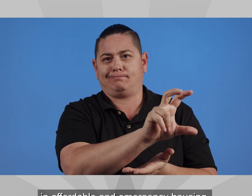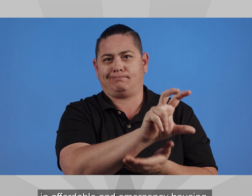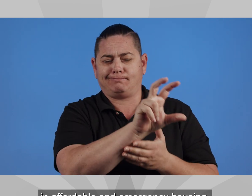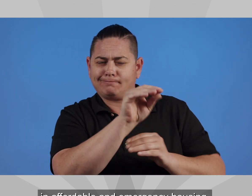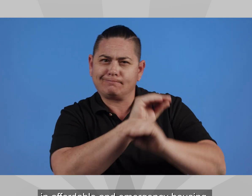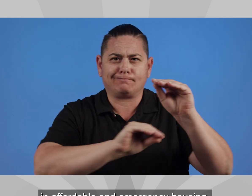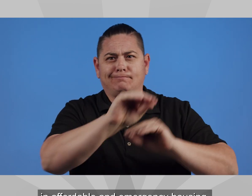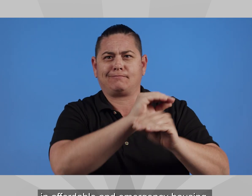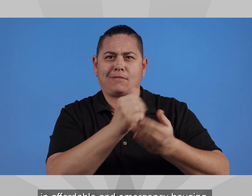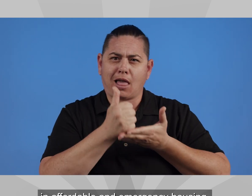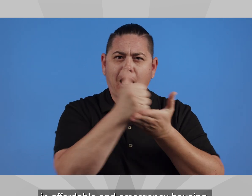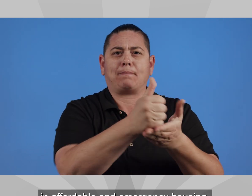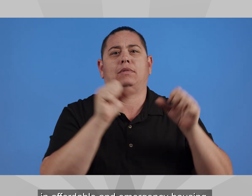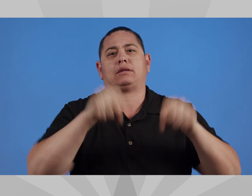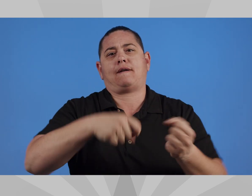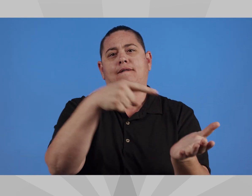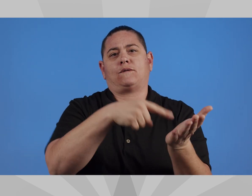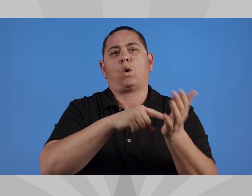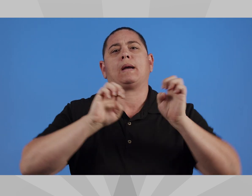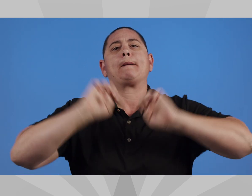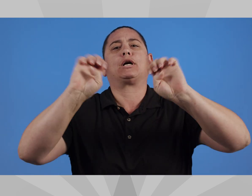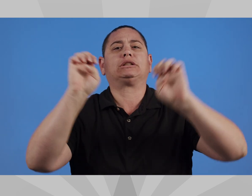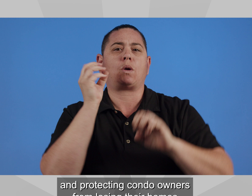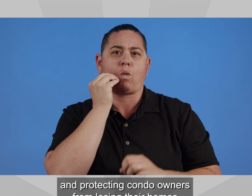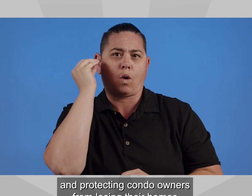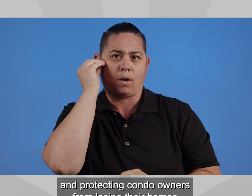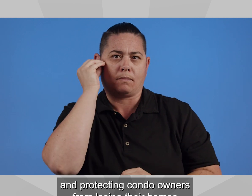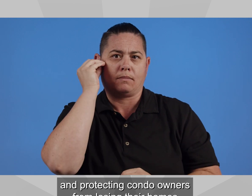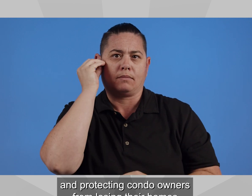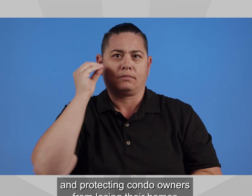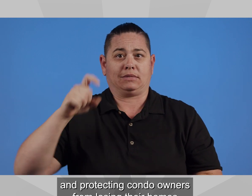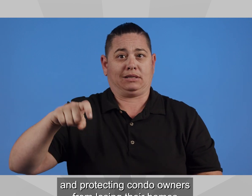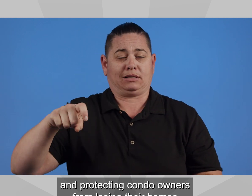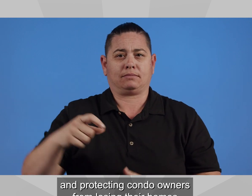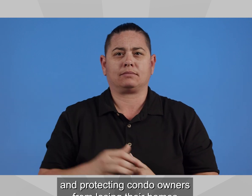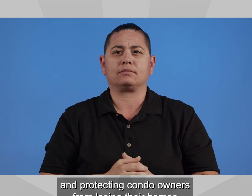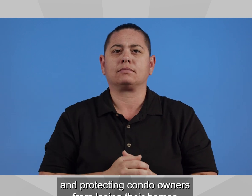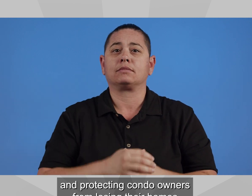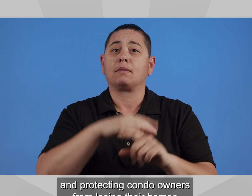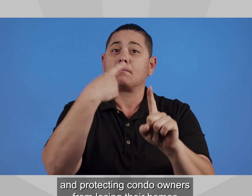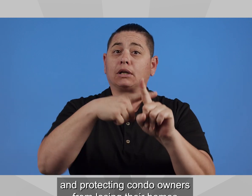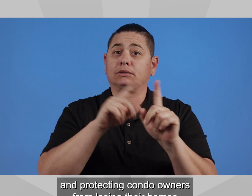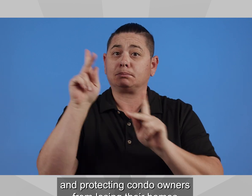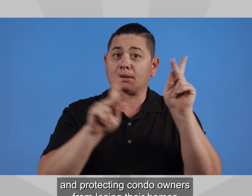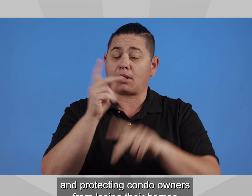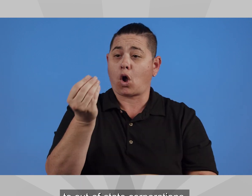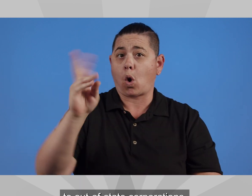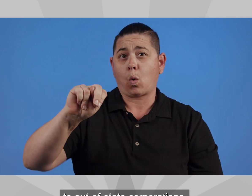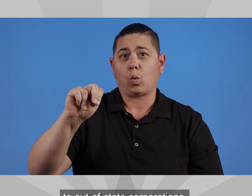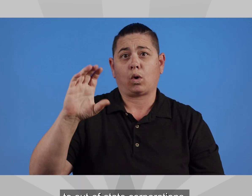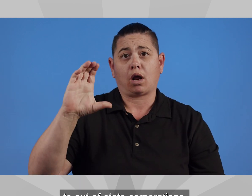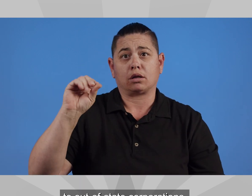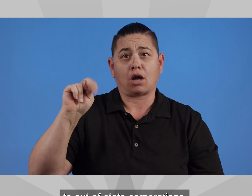affordable and emergency housing and protecting condo owners from losing their homes